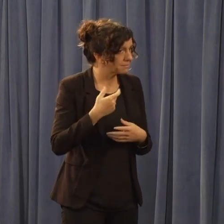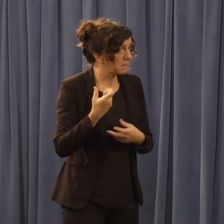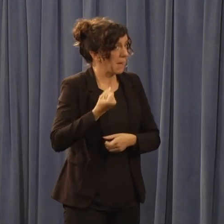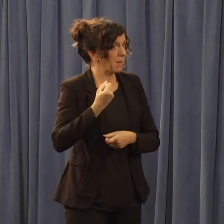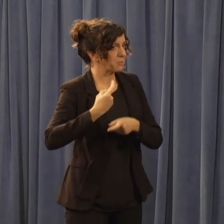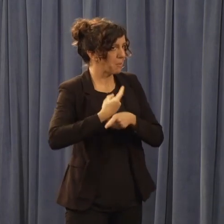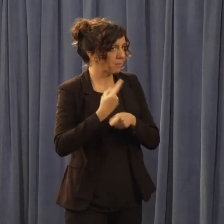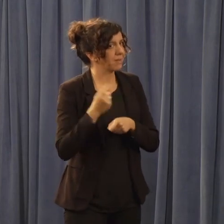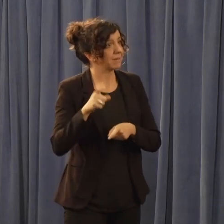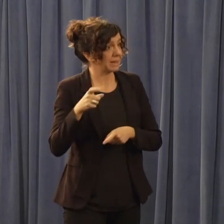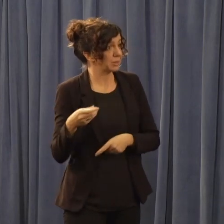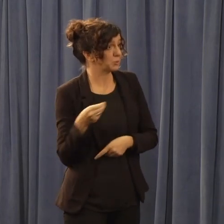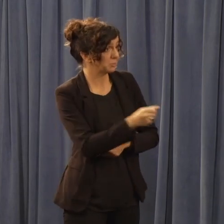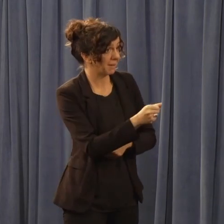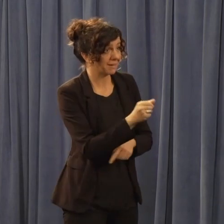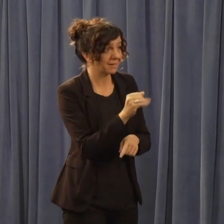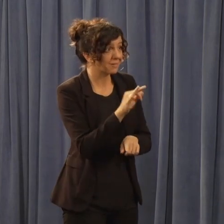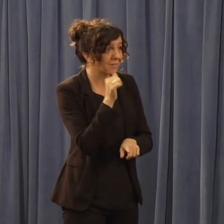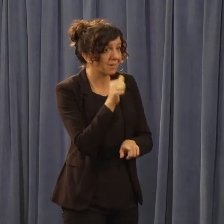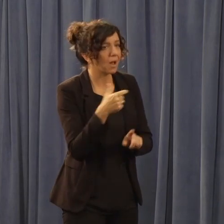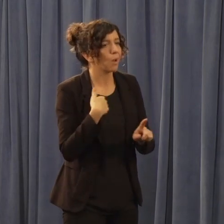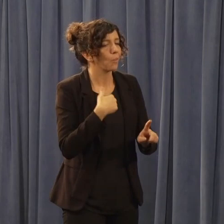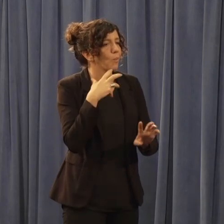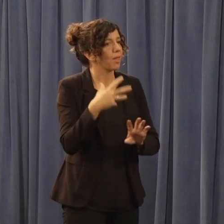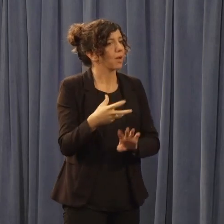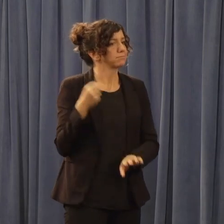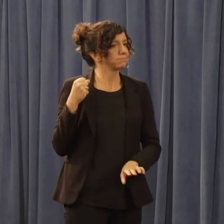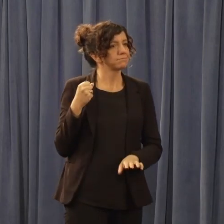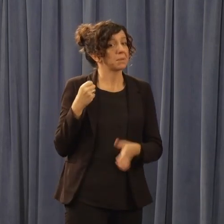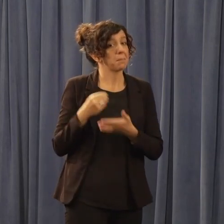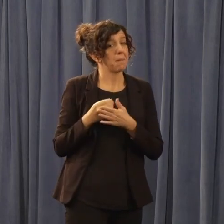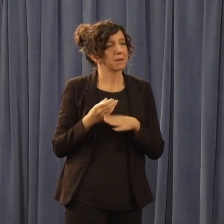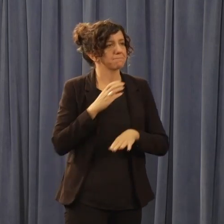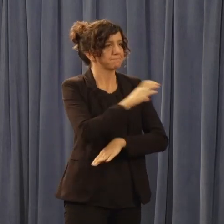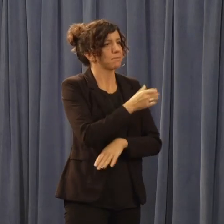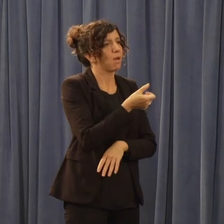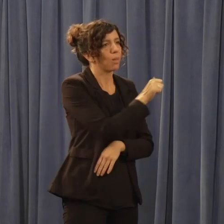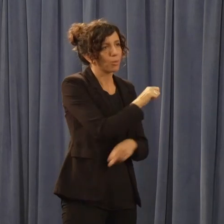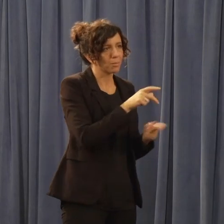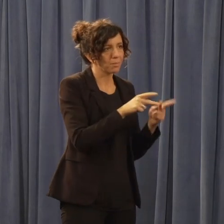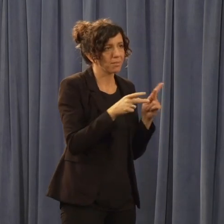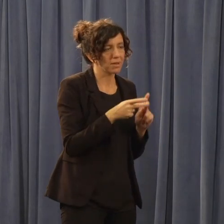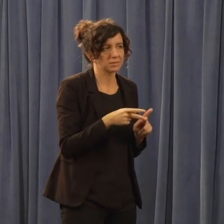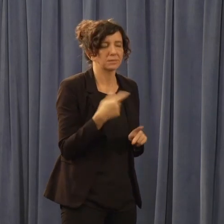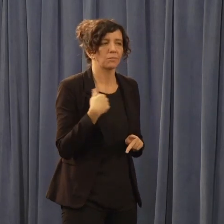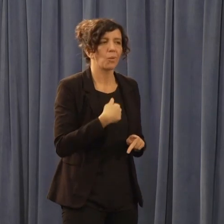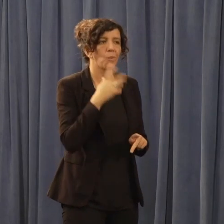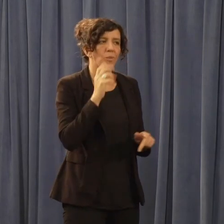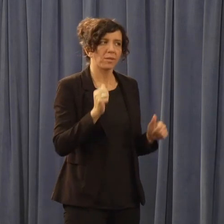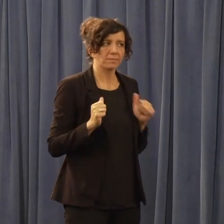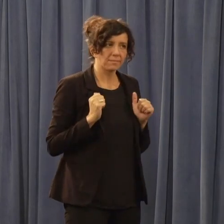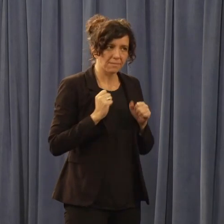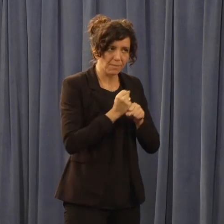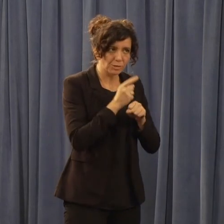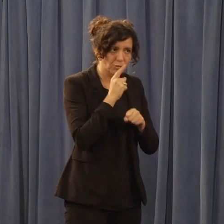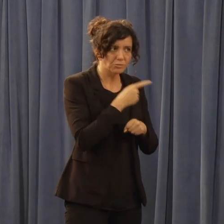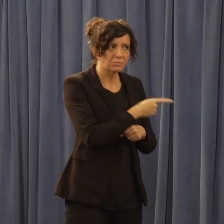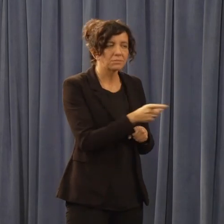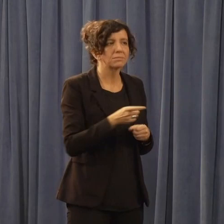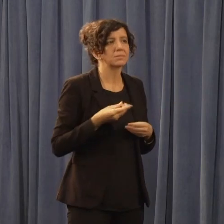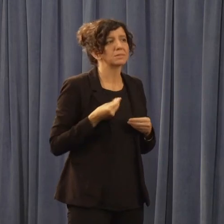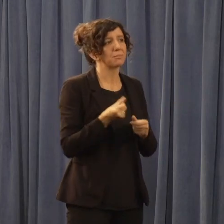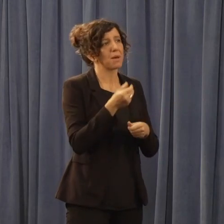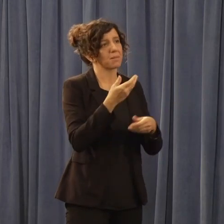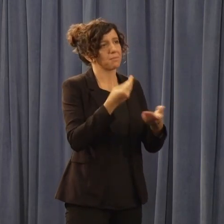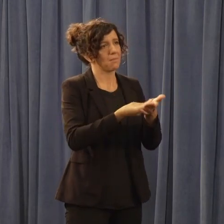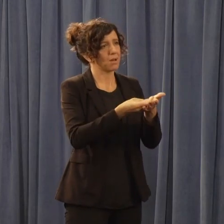it or we're going to revert those dollars back to the state and reinvest it. But we're going to get more aggressive in that space. That's an administrative function,